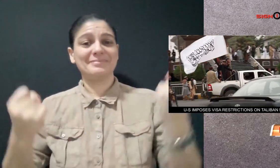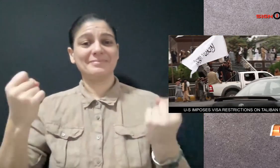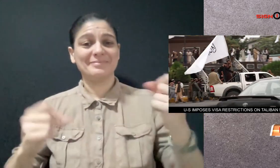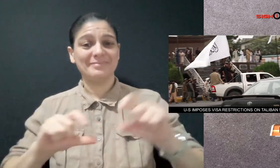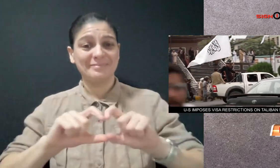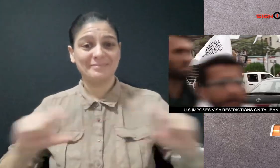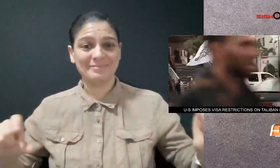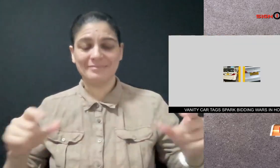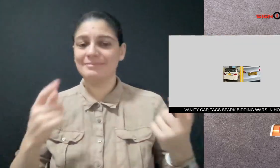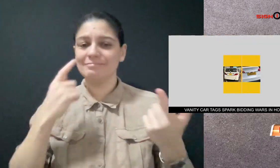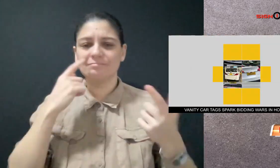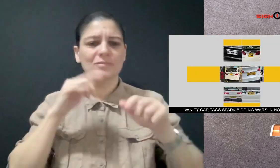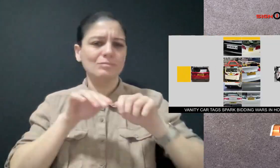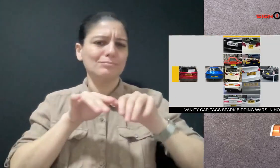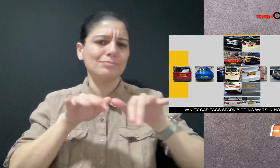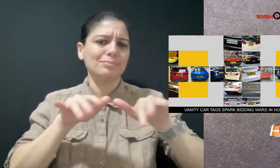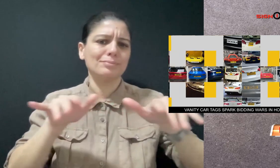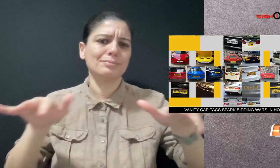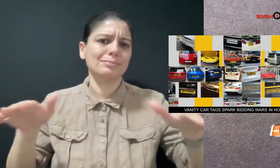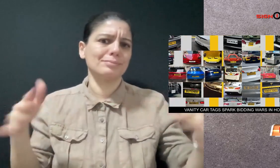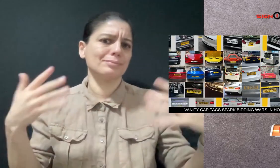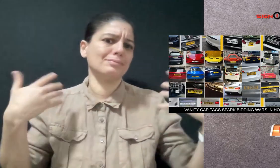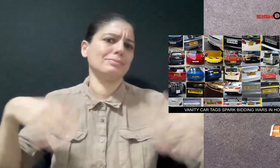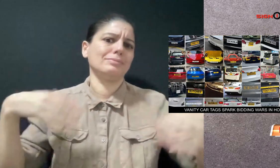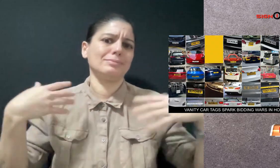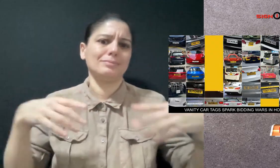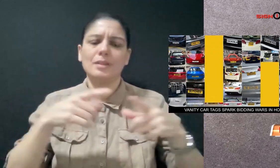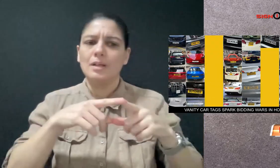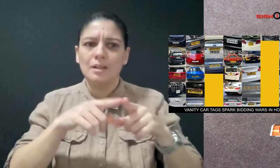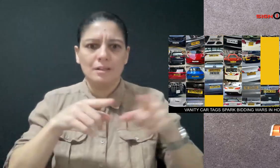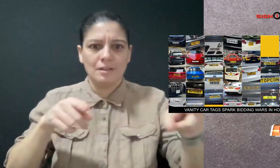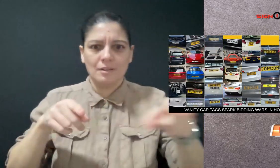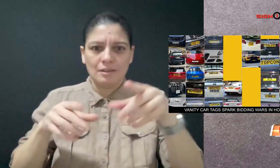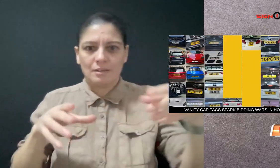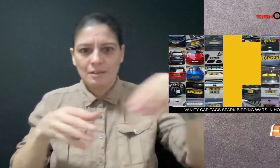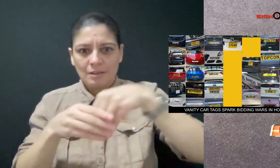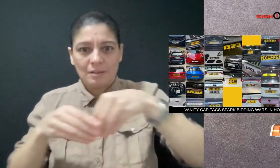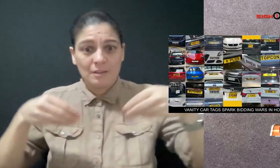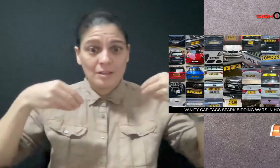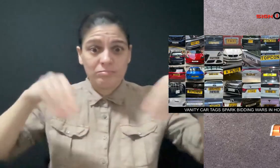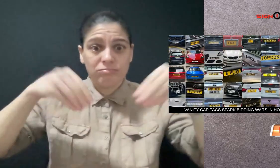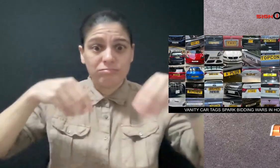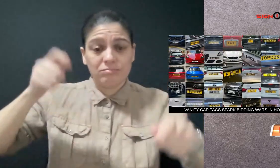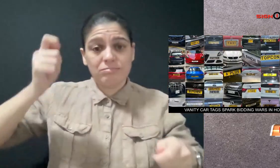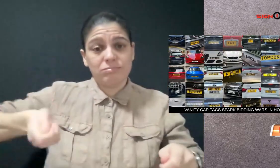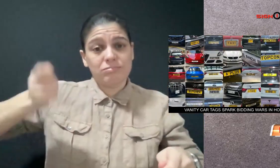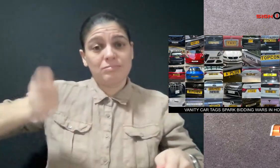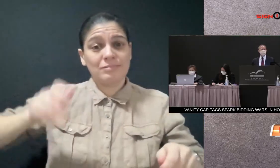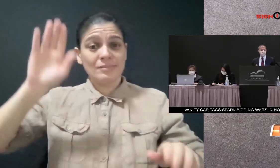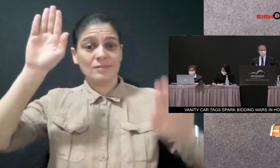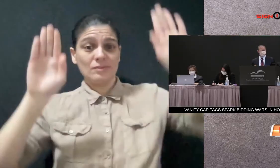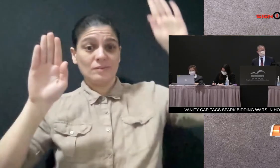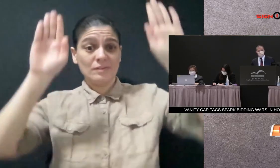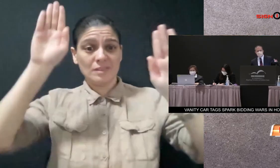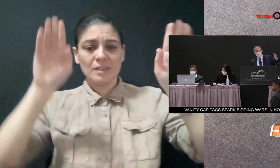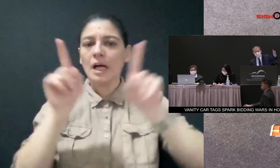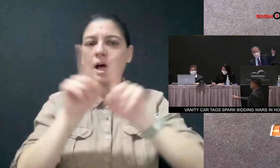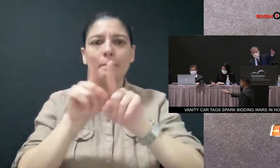In Hong Kong, vanity license plates on cars have become so popular they are being auctioned like fine